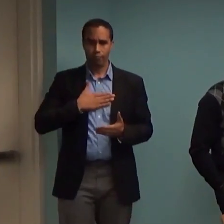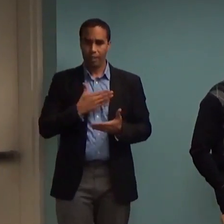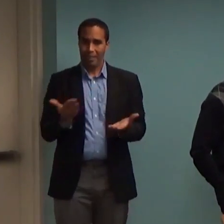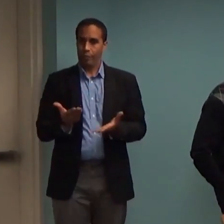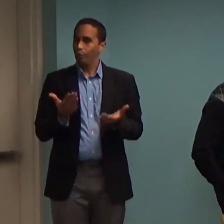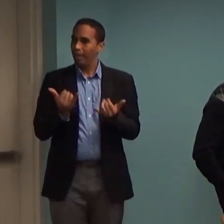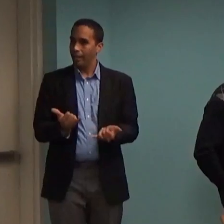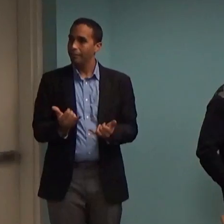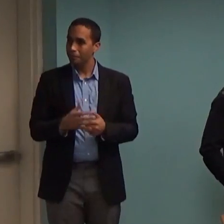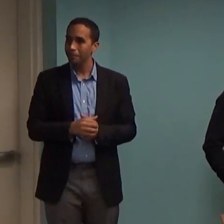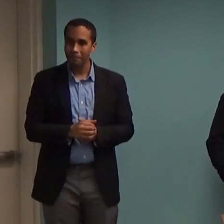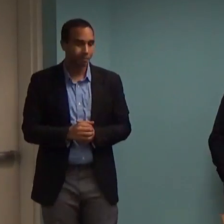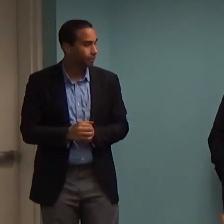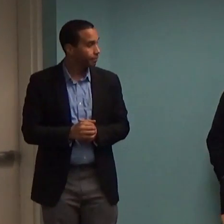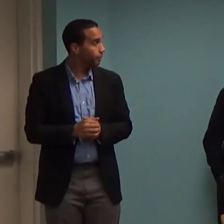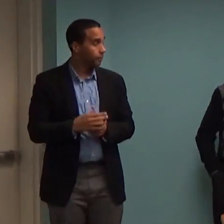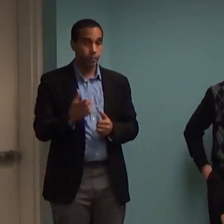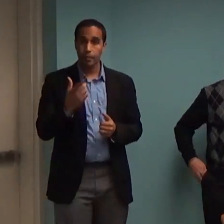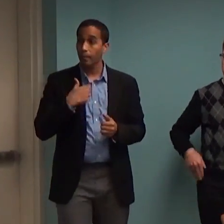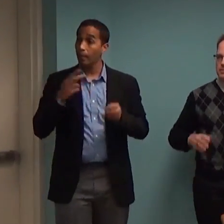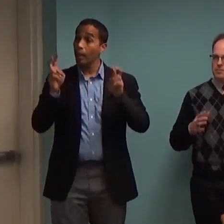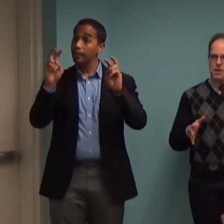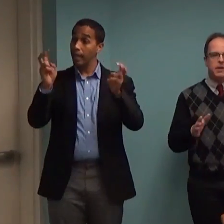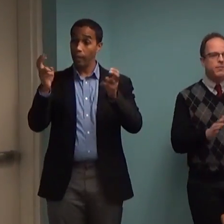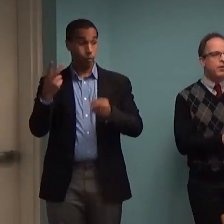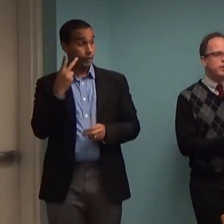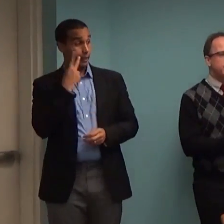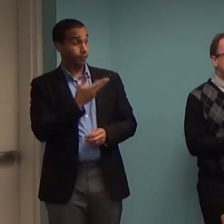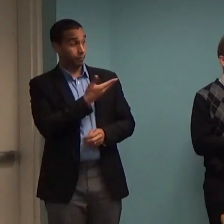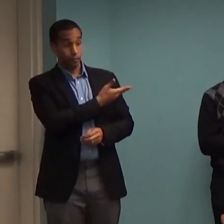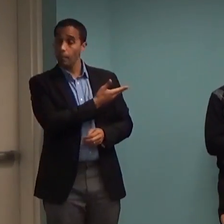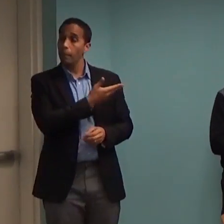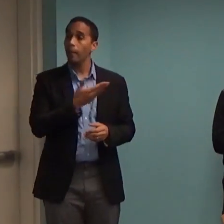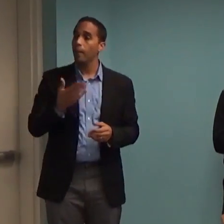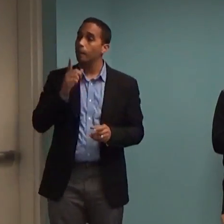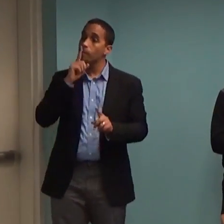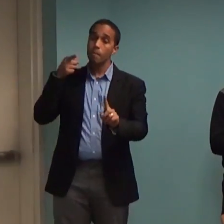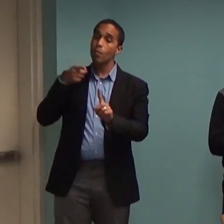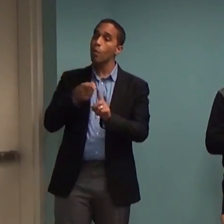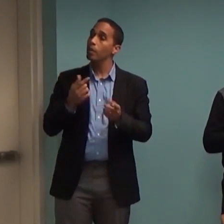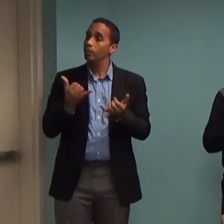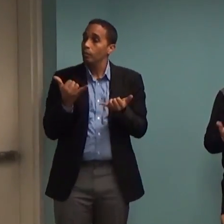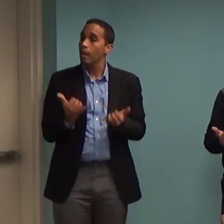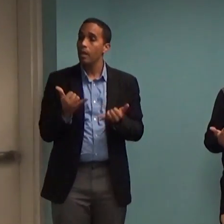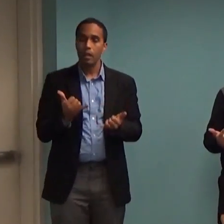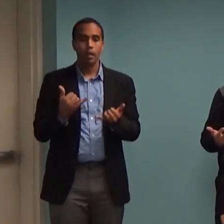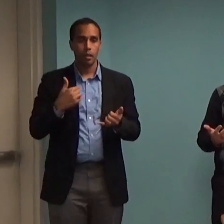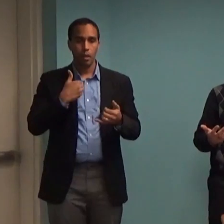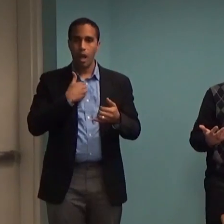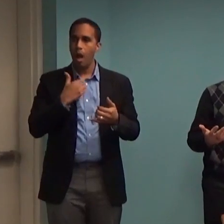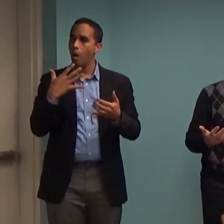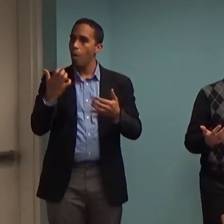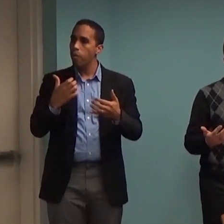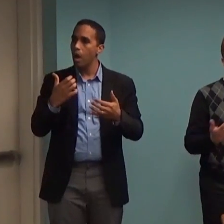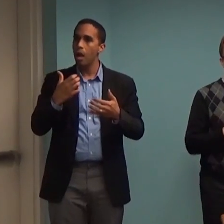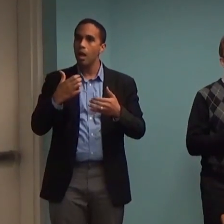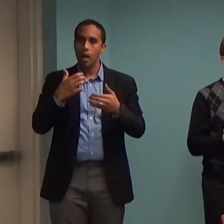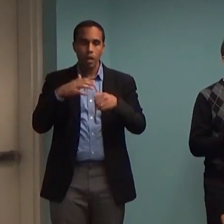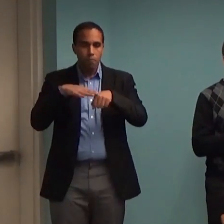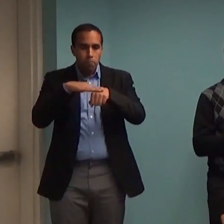So as the title suggests, my main focus for this evening is just to really highlight for people and to inform the community a